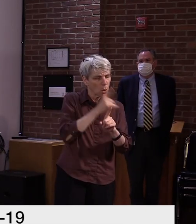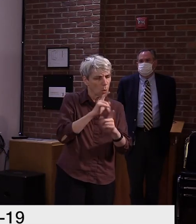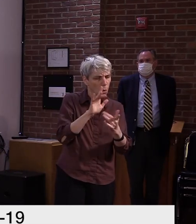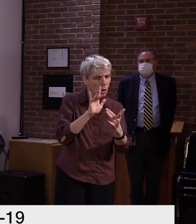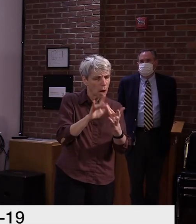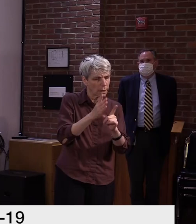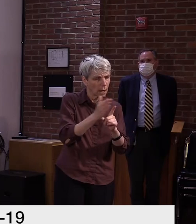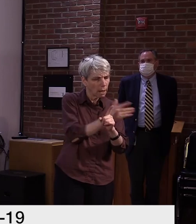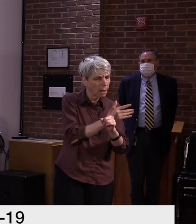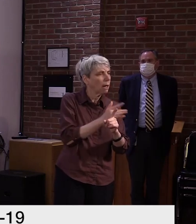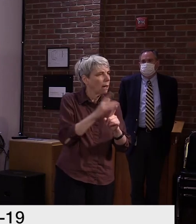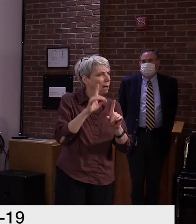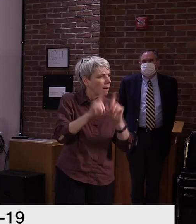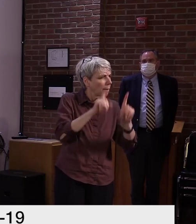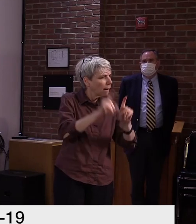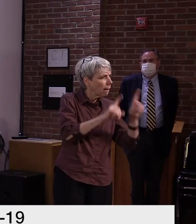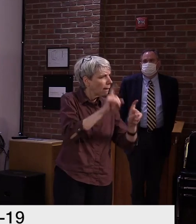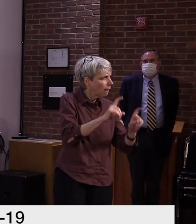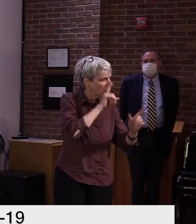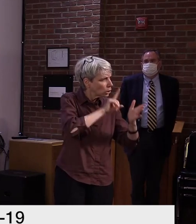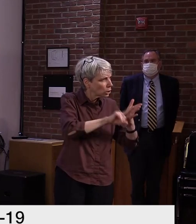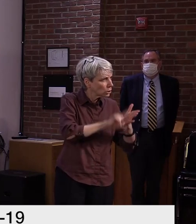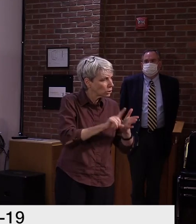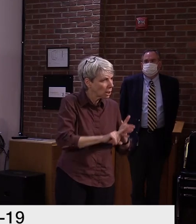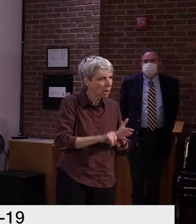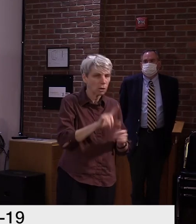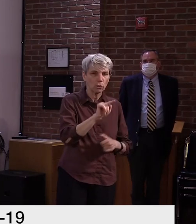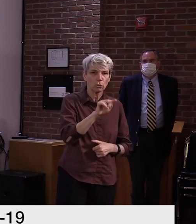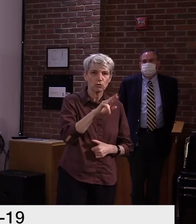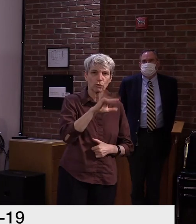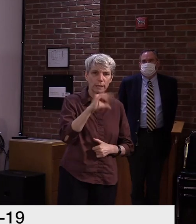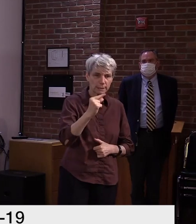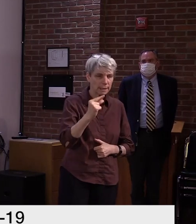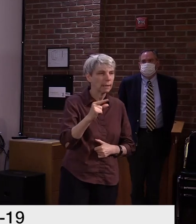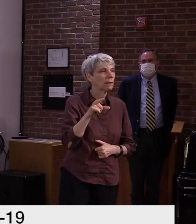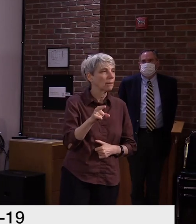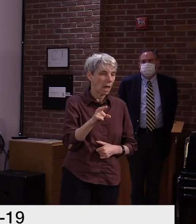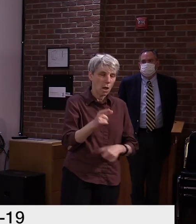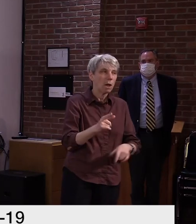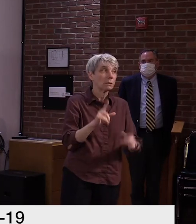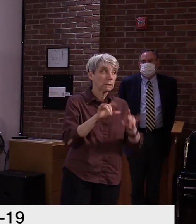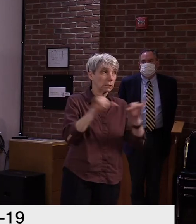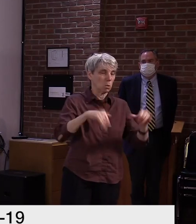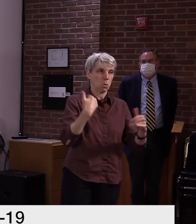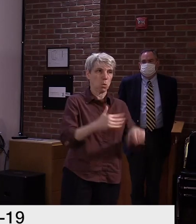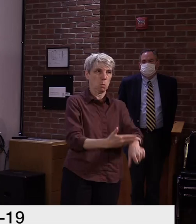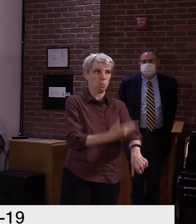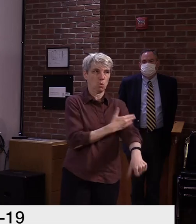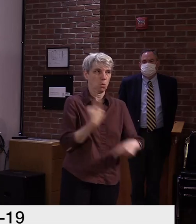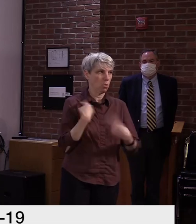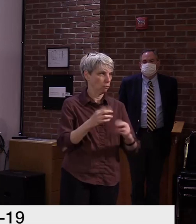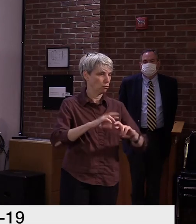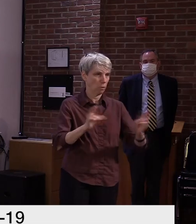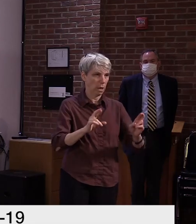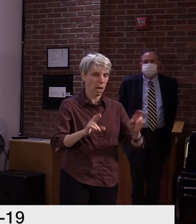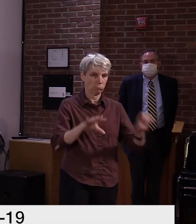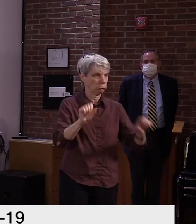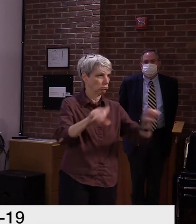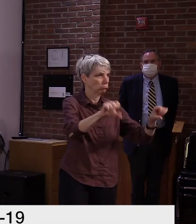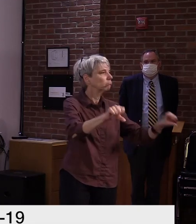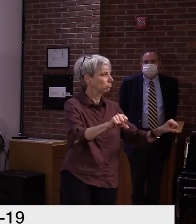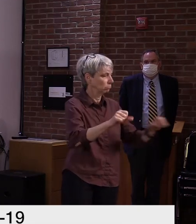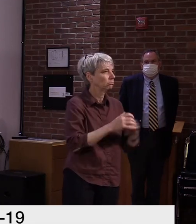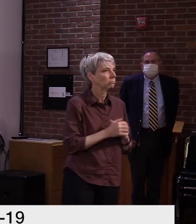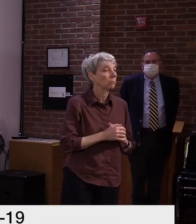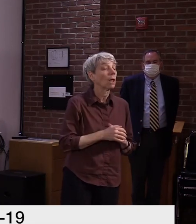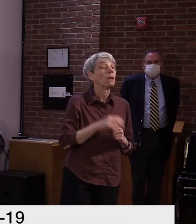last months to be robust and able to take on situations as they arise. So